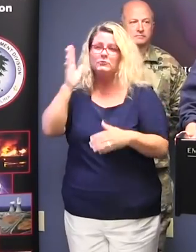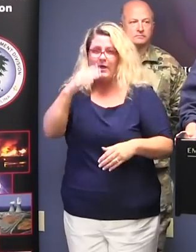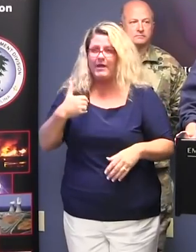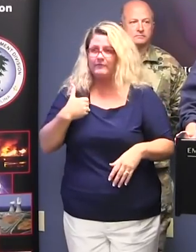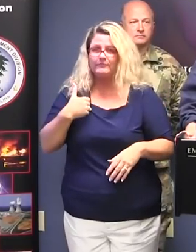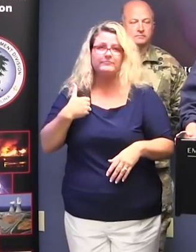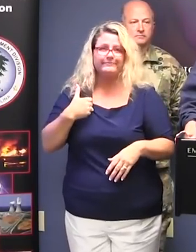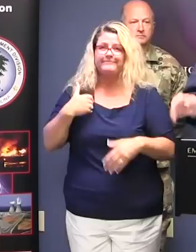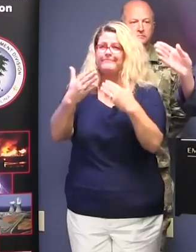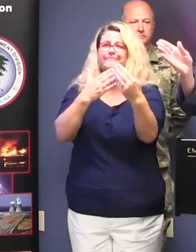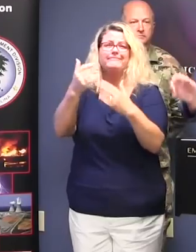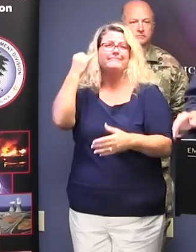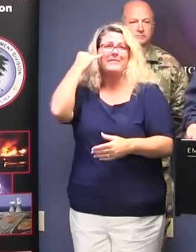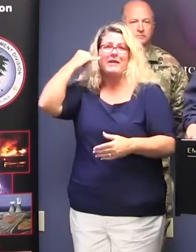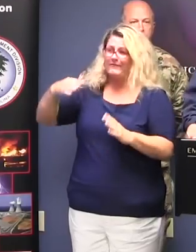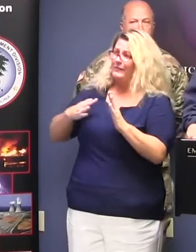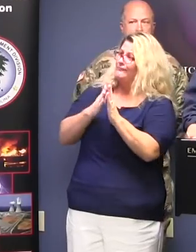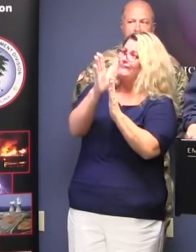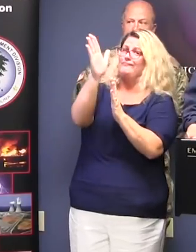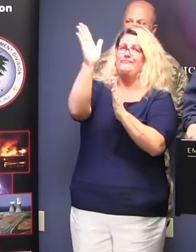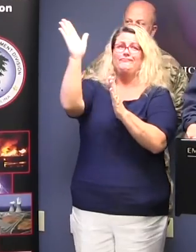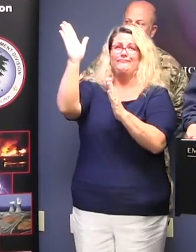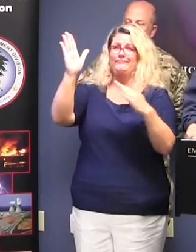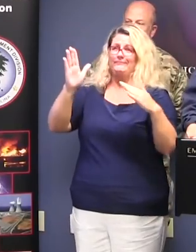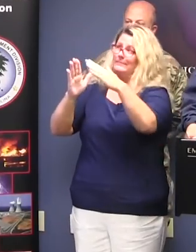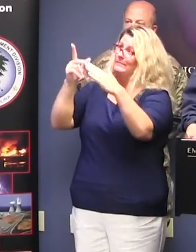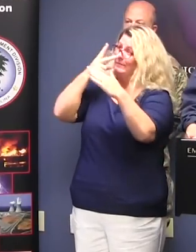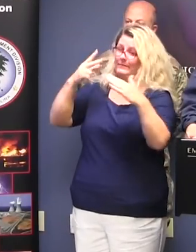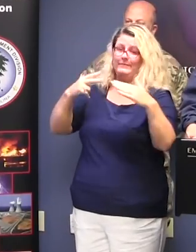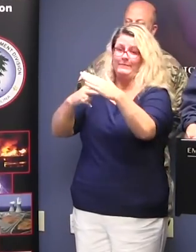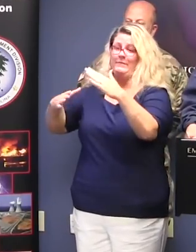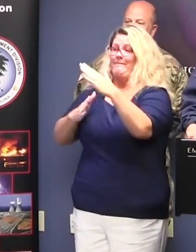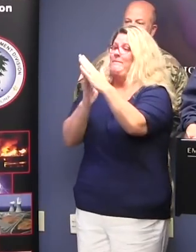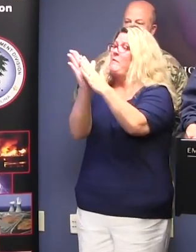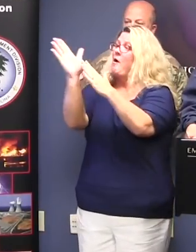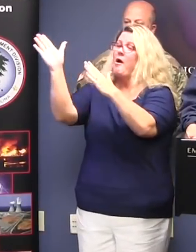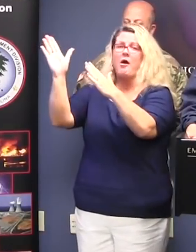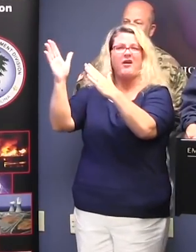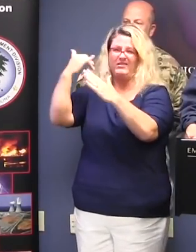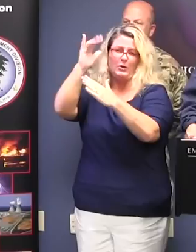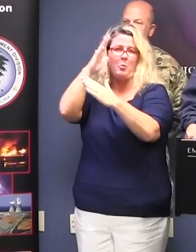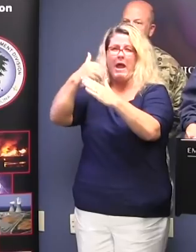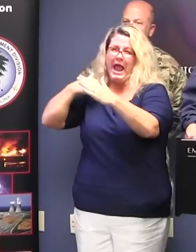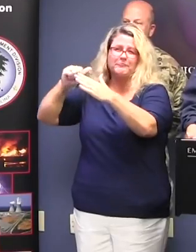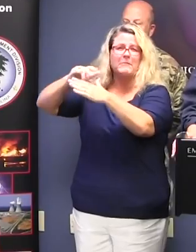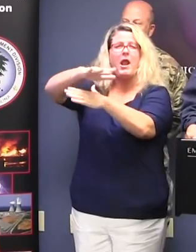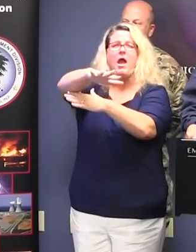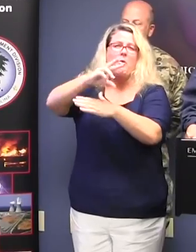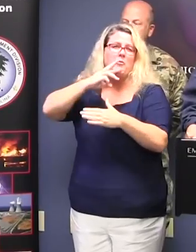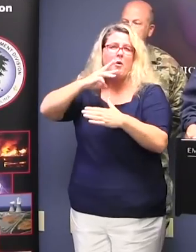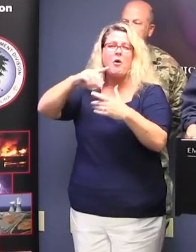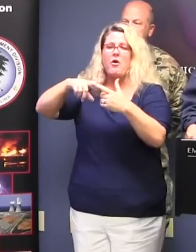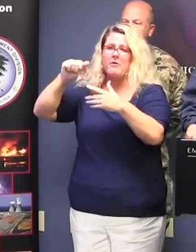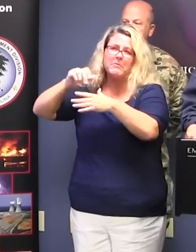farther north and is anticipated in this graphic, we're still going have a lot of water and a lot of wind. So what